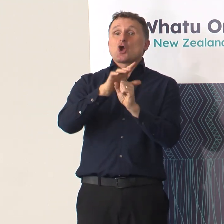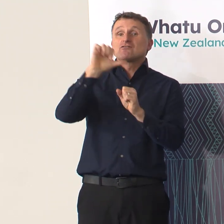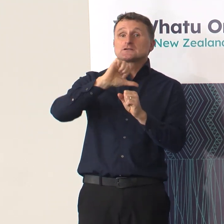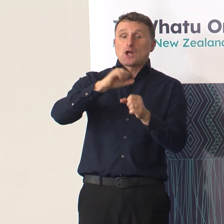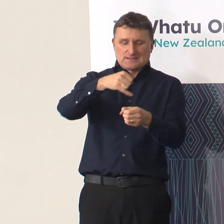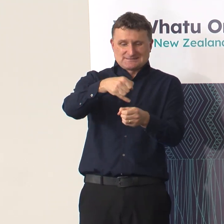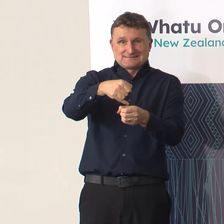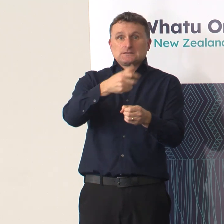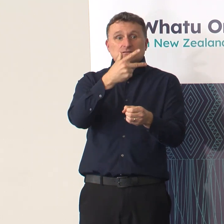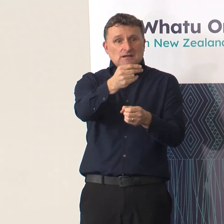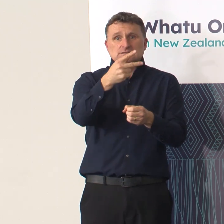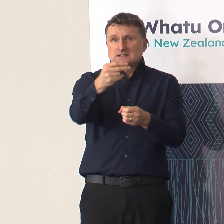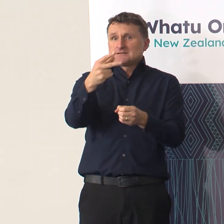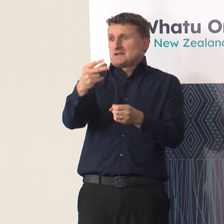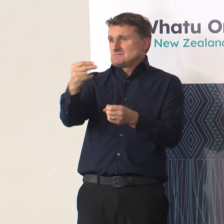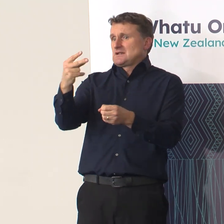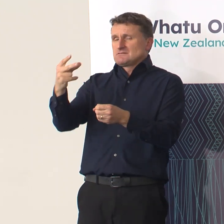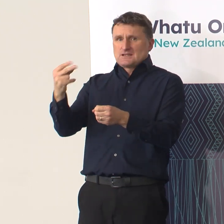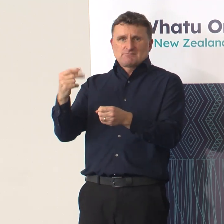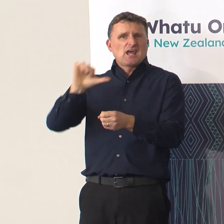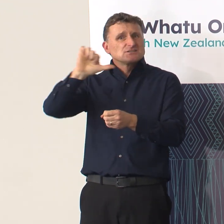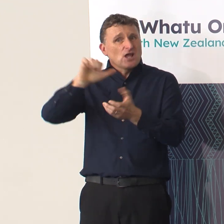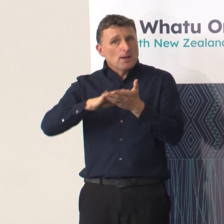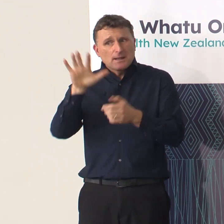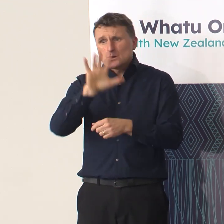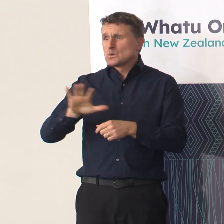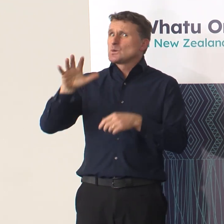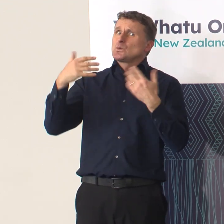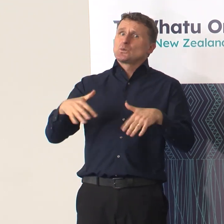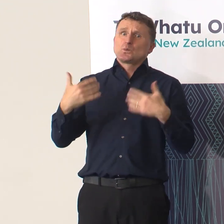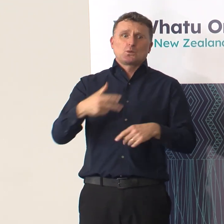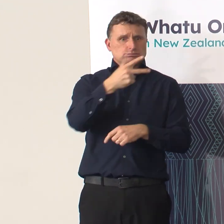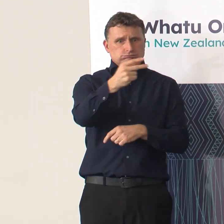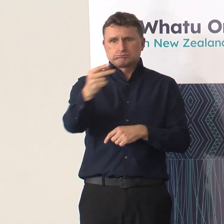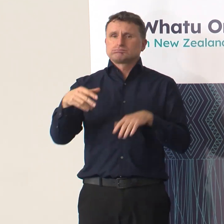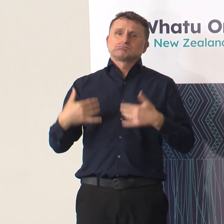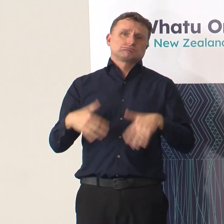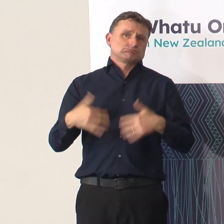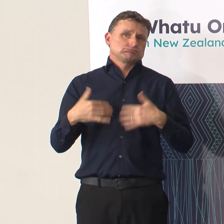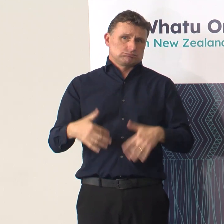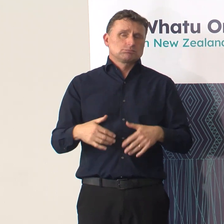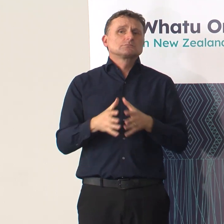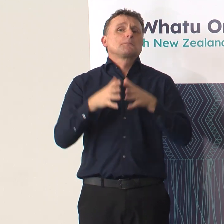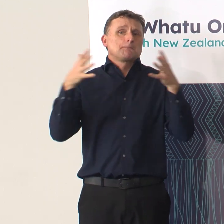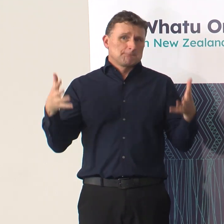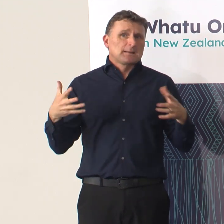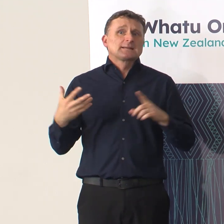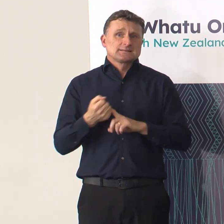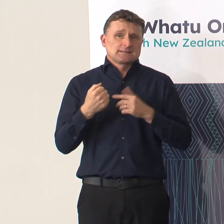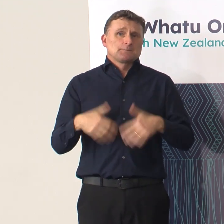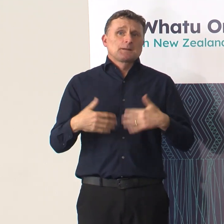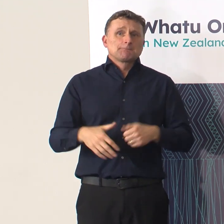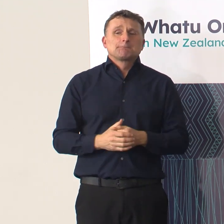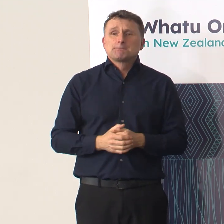vaccinations to New Zealanders. So, I mean, that just, I think, puts in perspective the size just of that part of, just of that part of the effort.